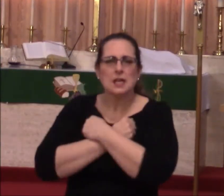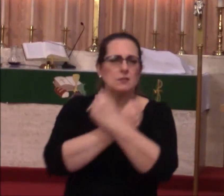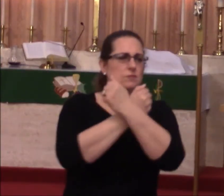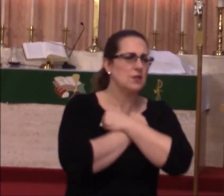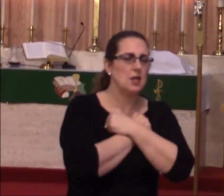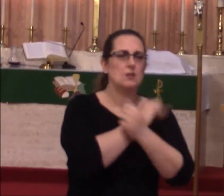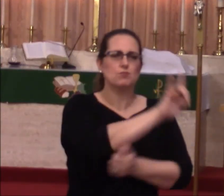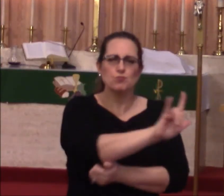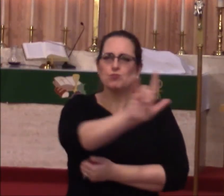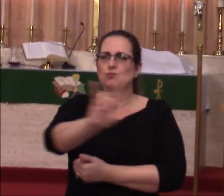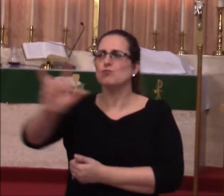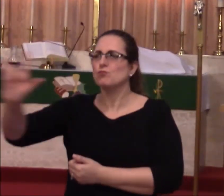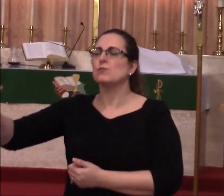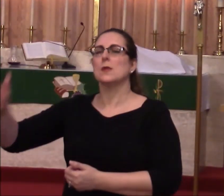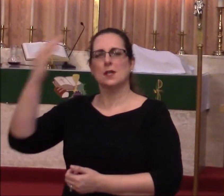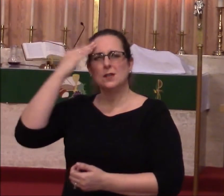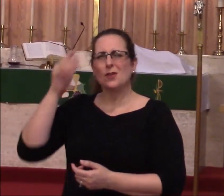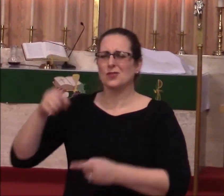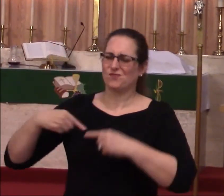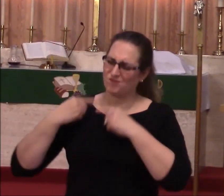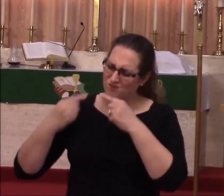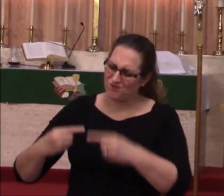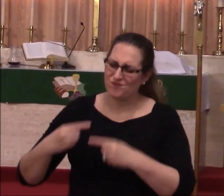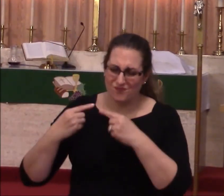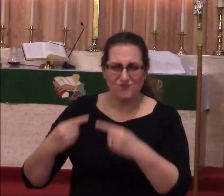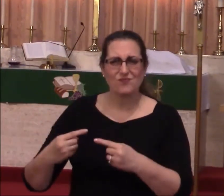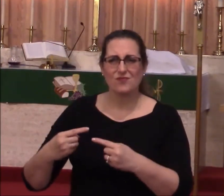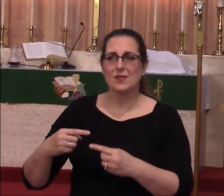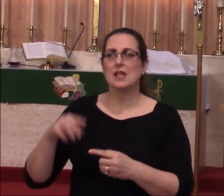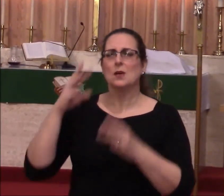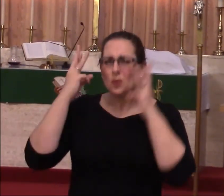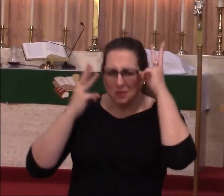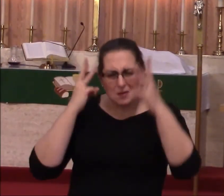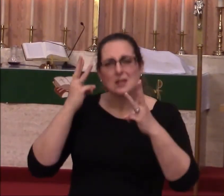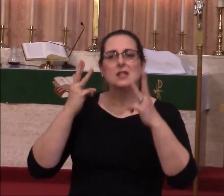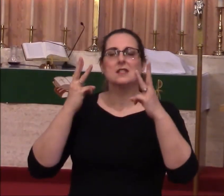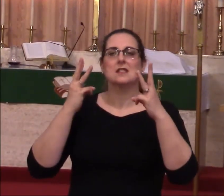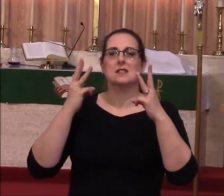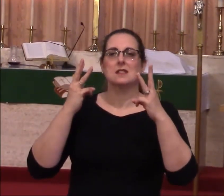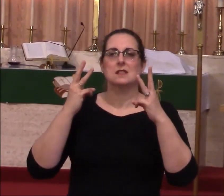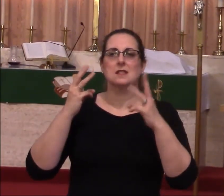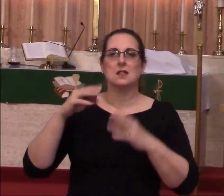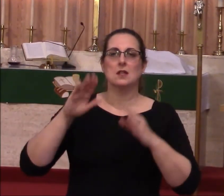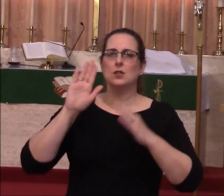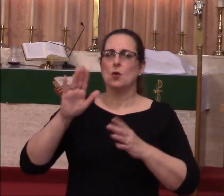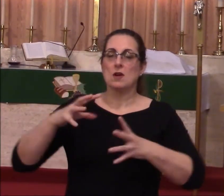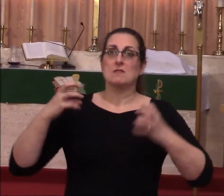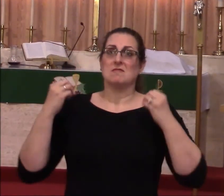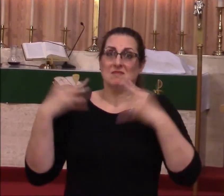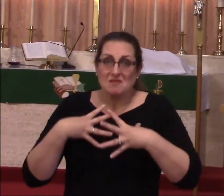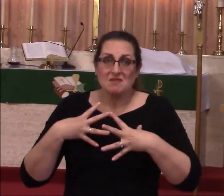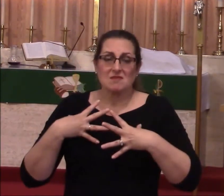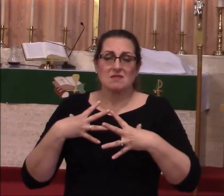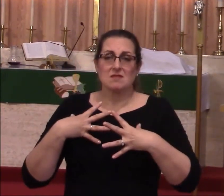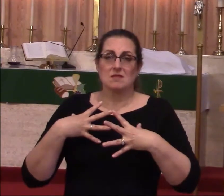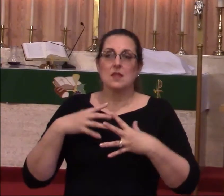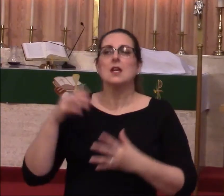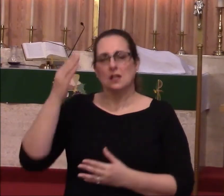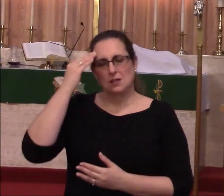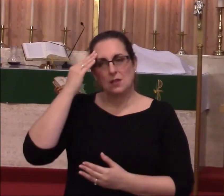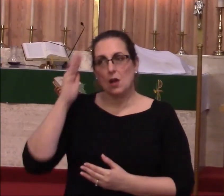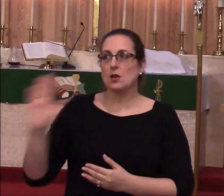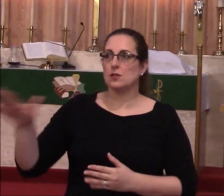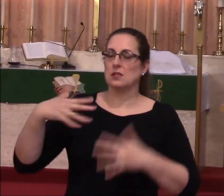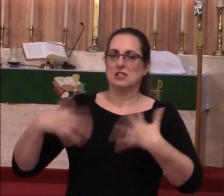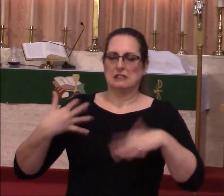He knows your struggles. He knows your worries. He knows your fears. He knows